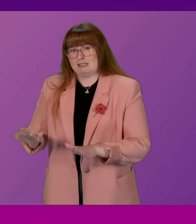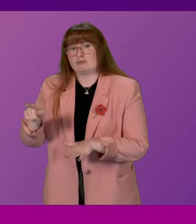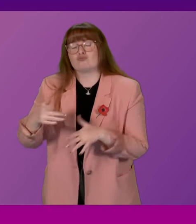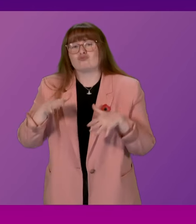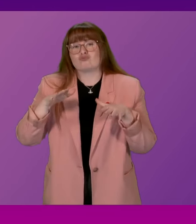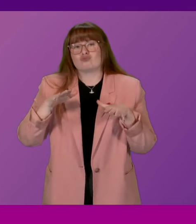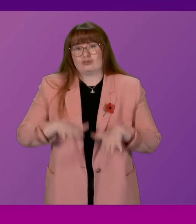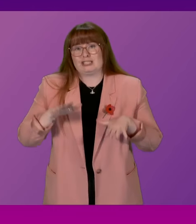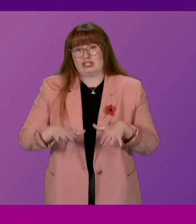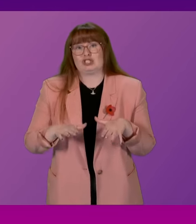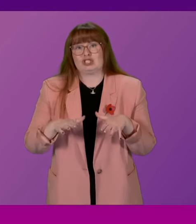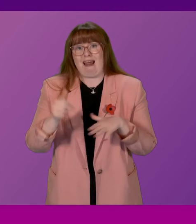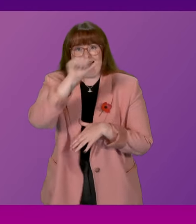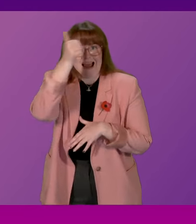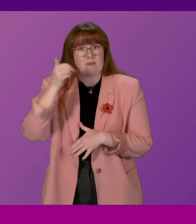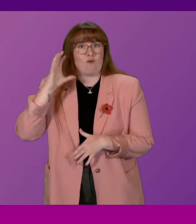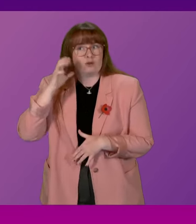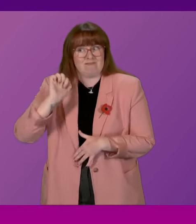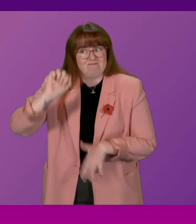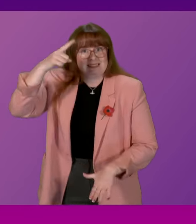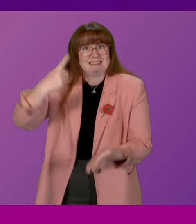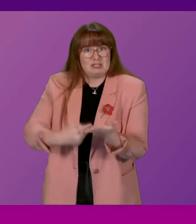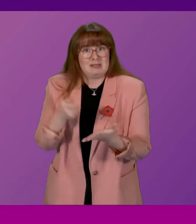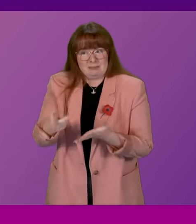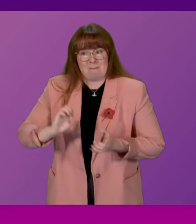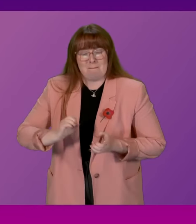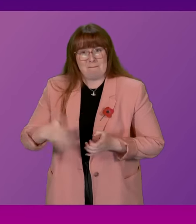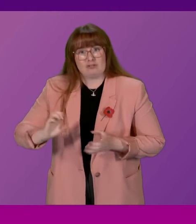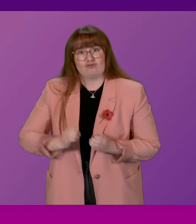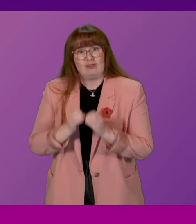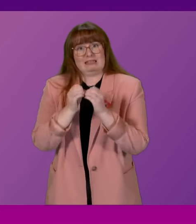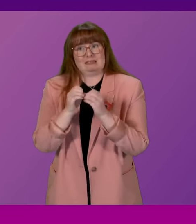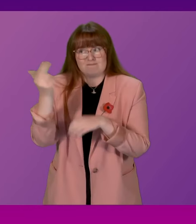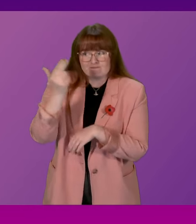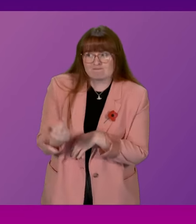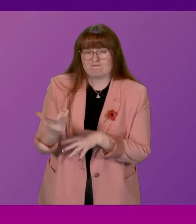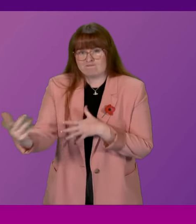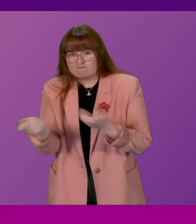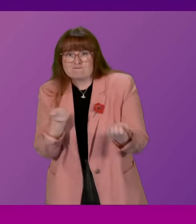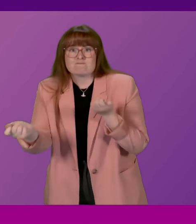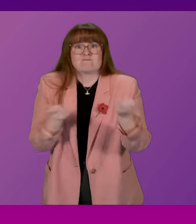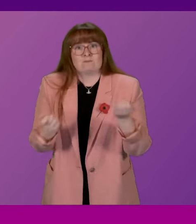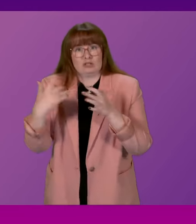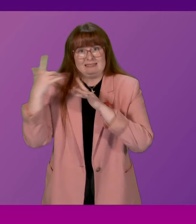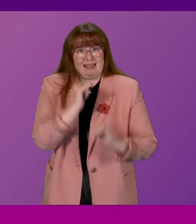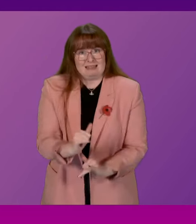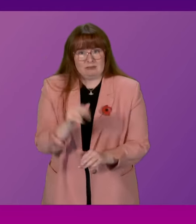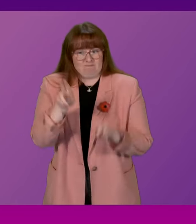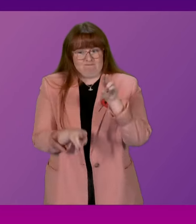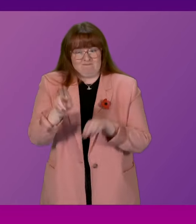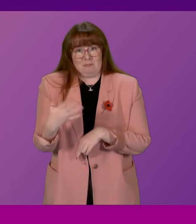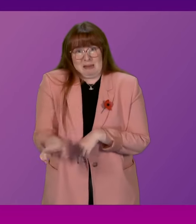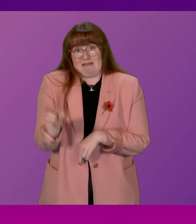of Audiology. They designed and conducted the audit. then,